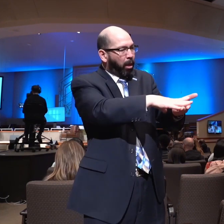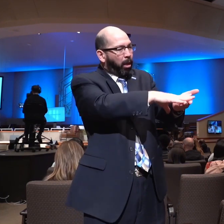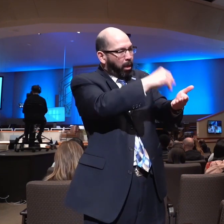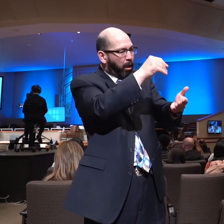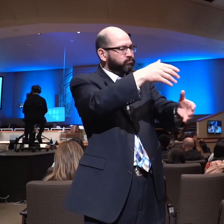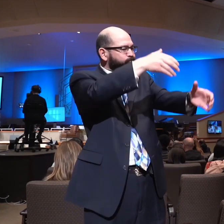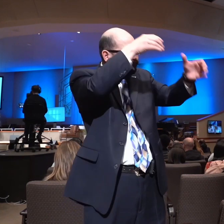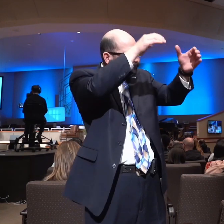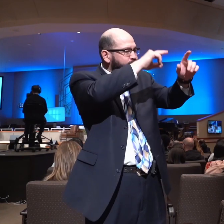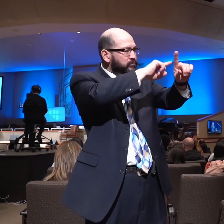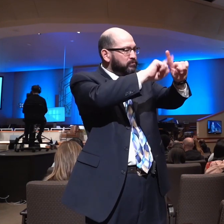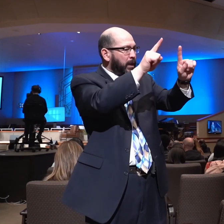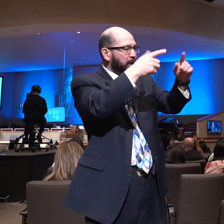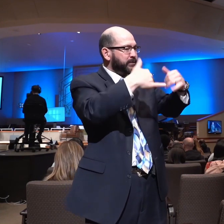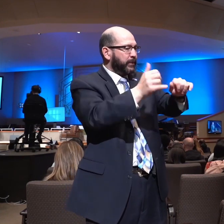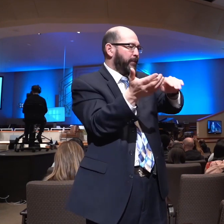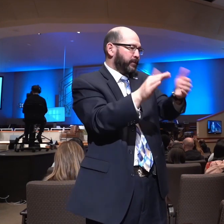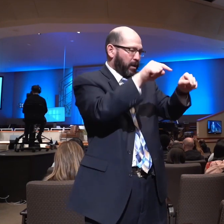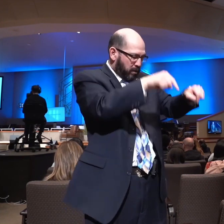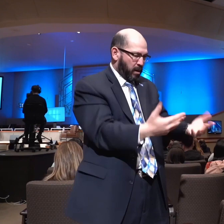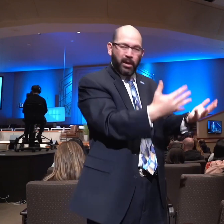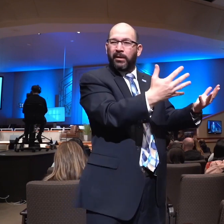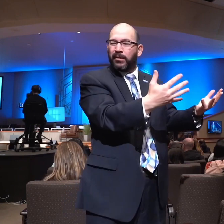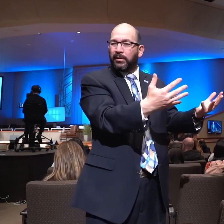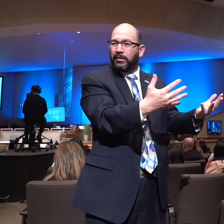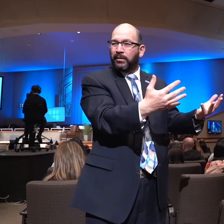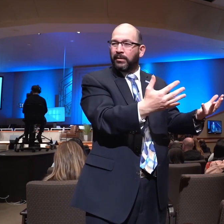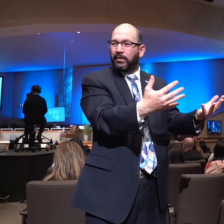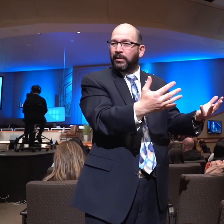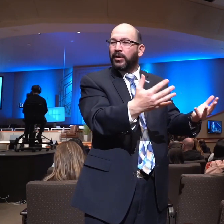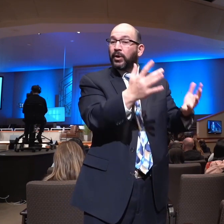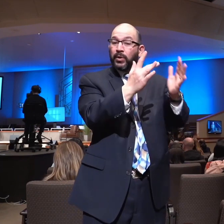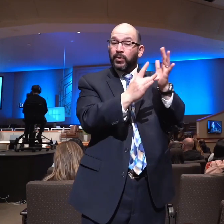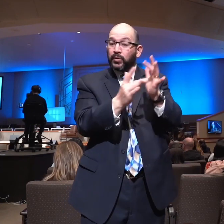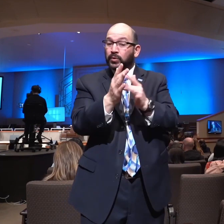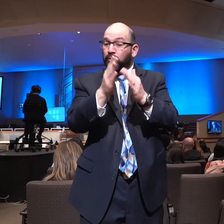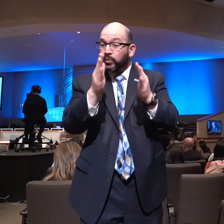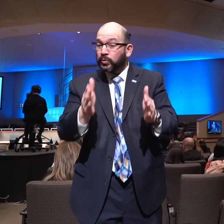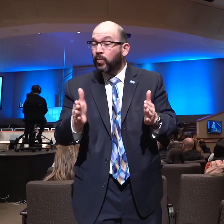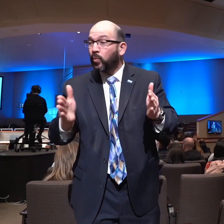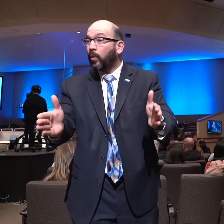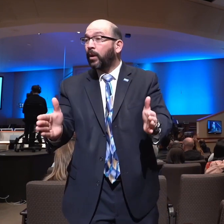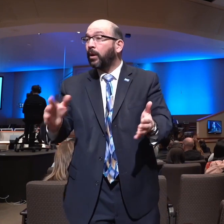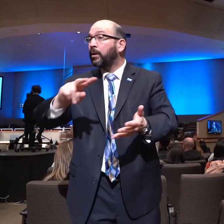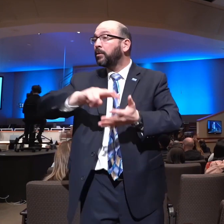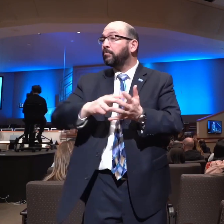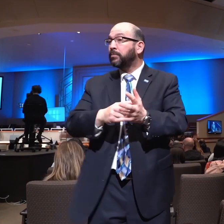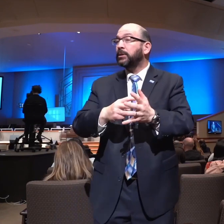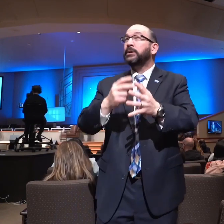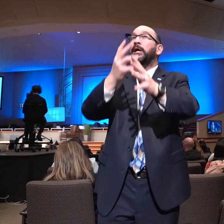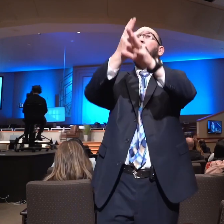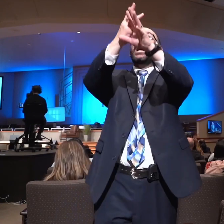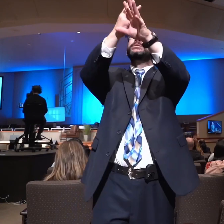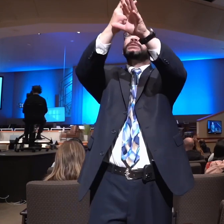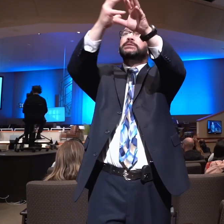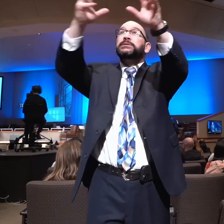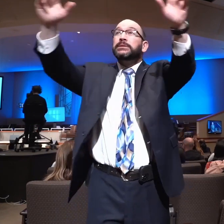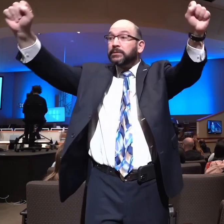Christianity is not self-reformation. Christianity is about salvation through Jesus Christ. And